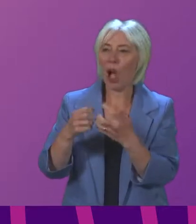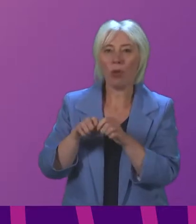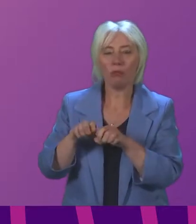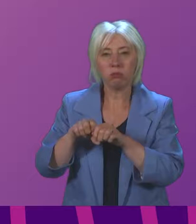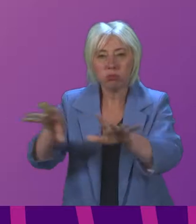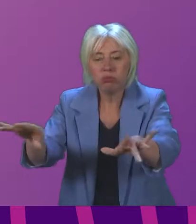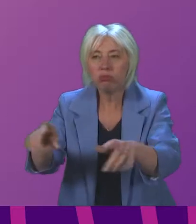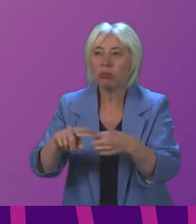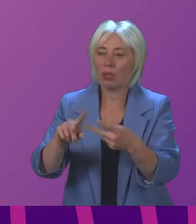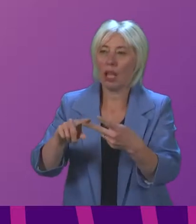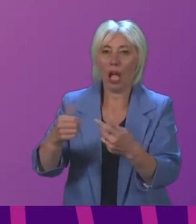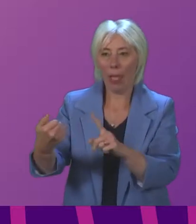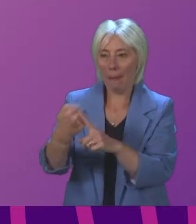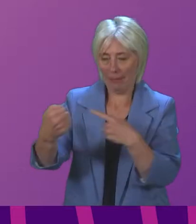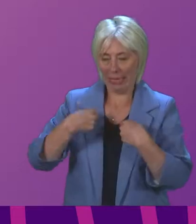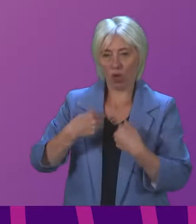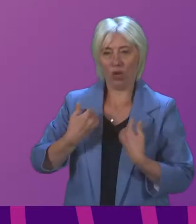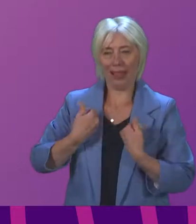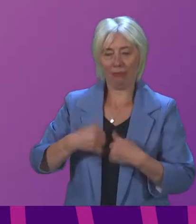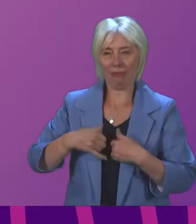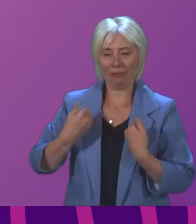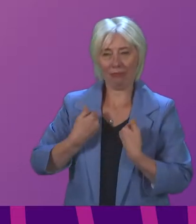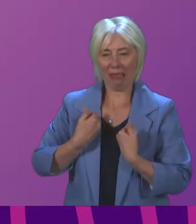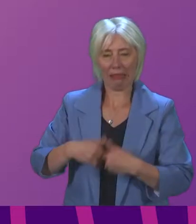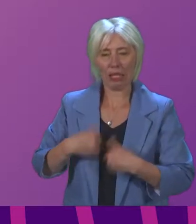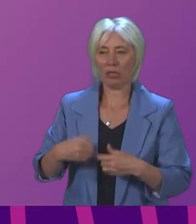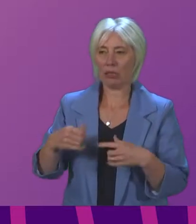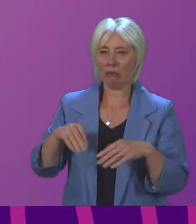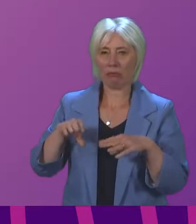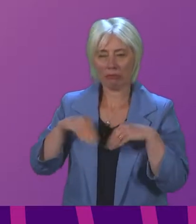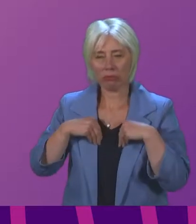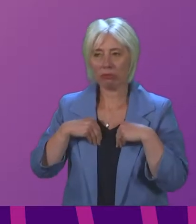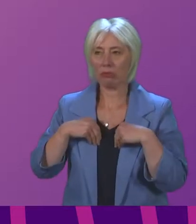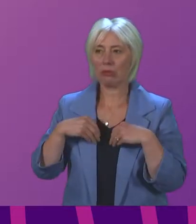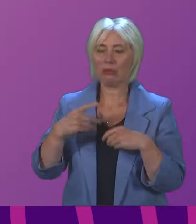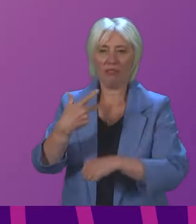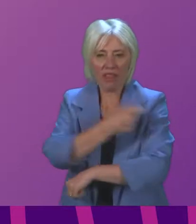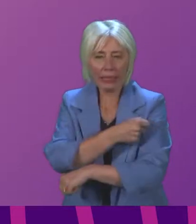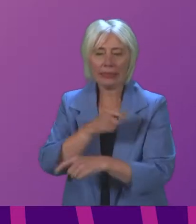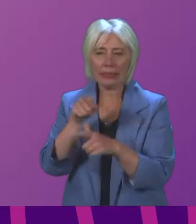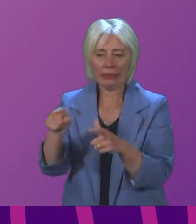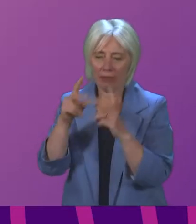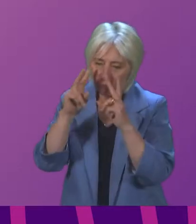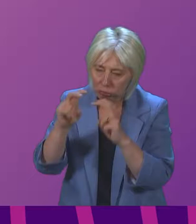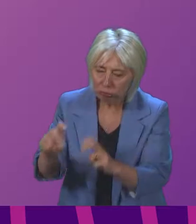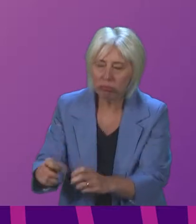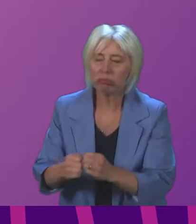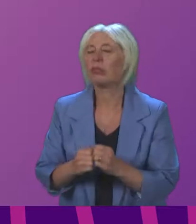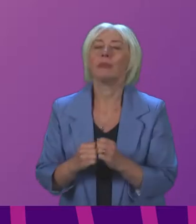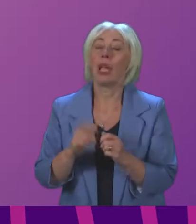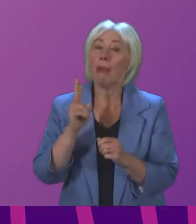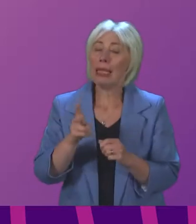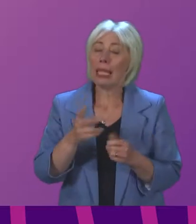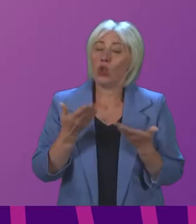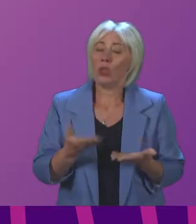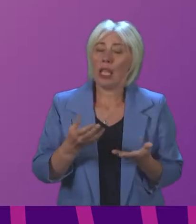illness potential and the impact that will have on the NHS and vaccine effectiveness During this debate education was raised